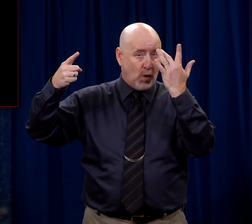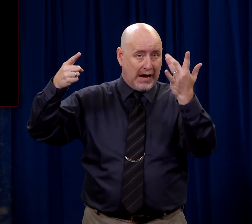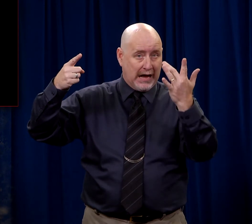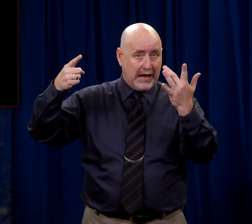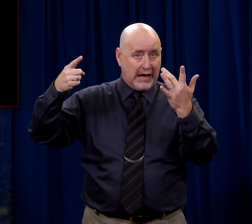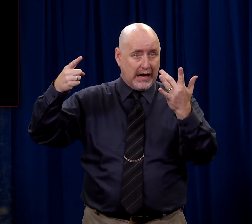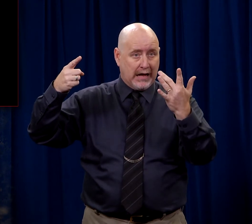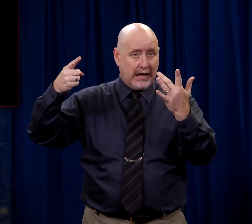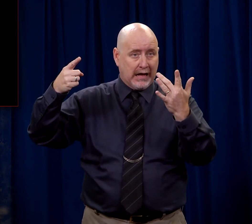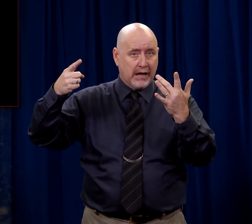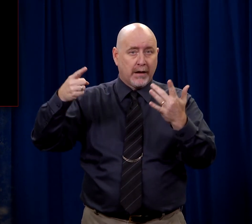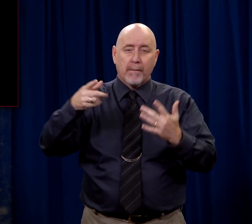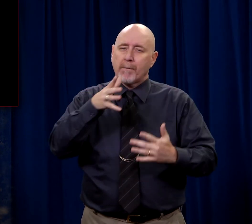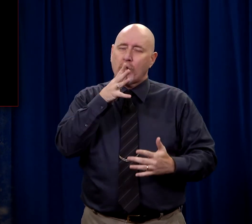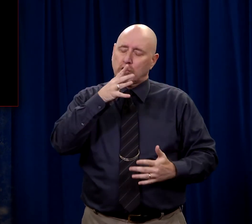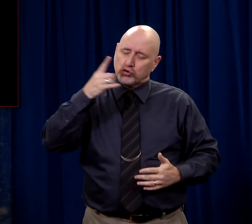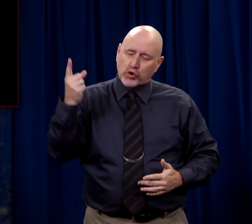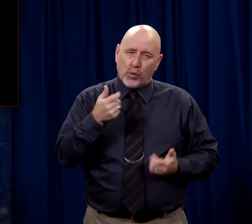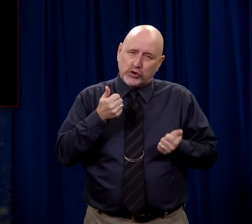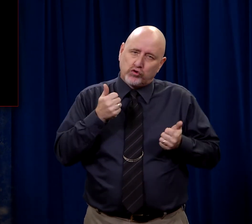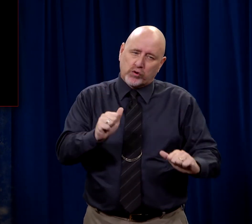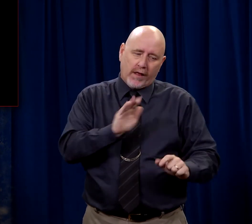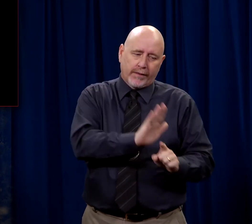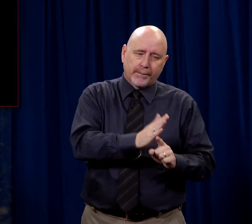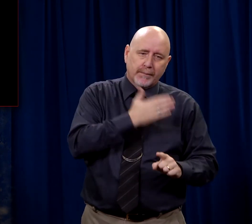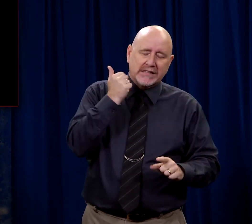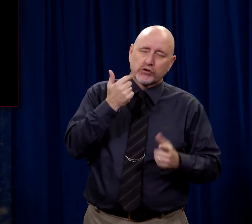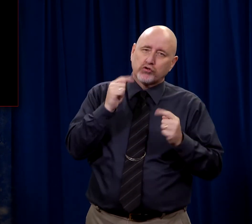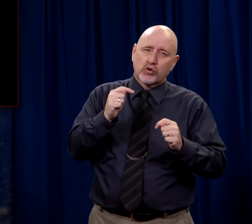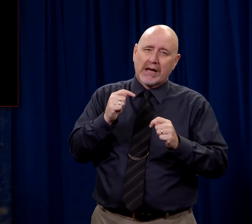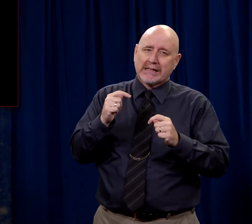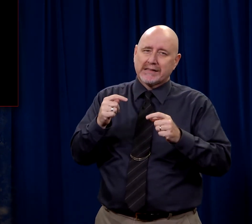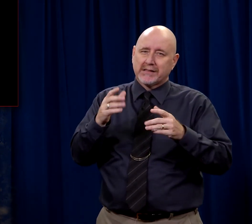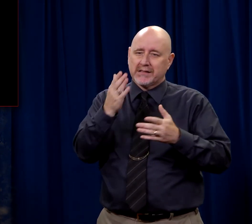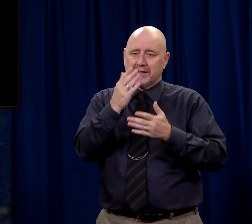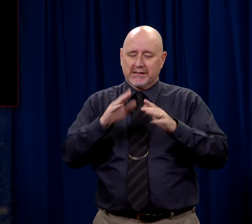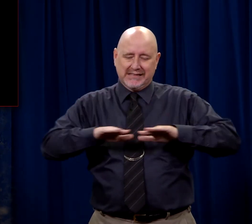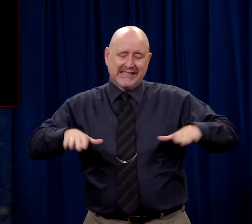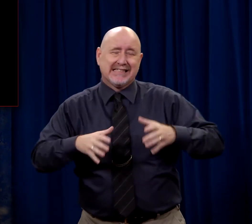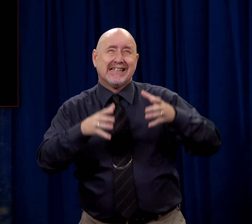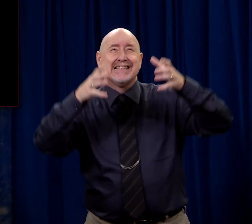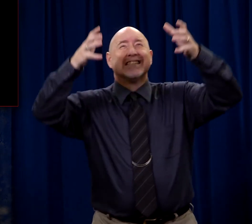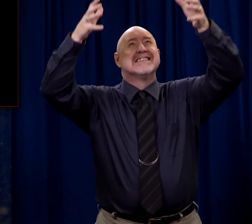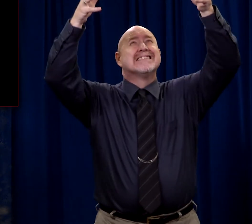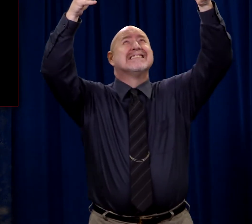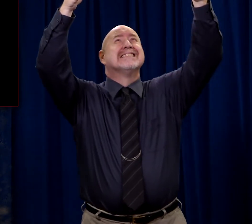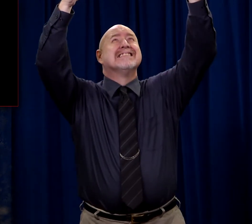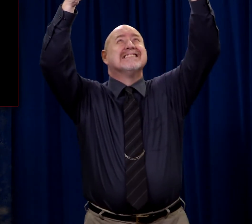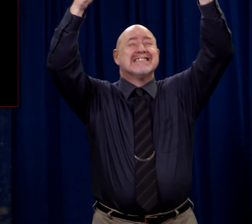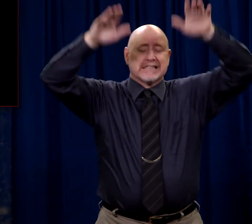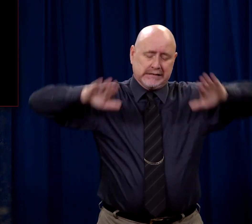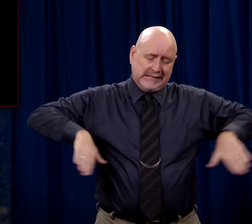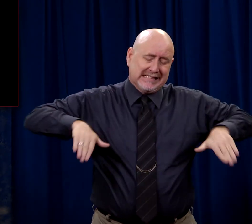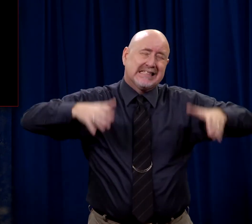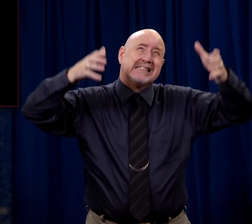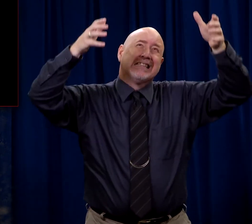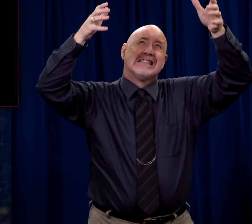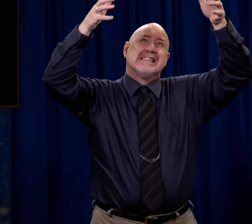that is the case because with the last bit of energy that she had, she would have held her child up above the water.